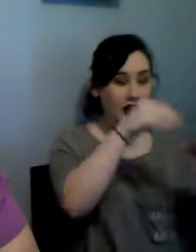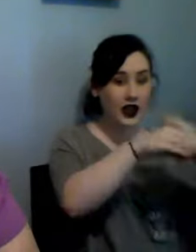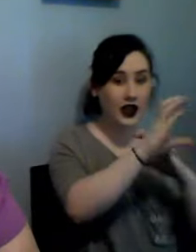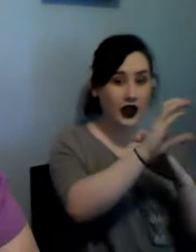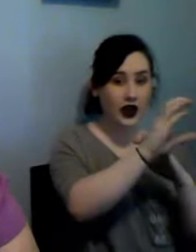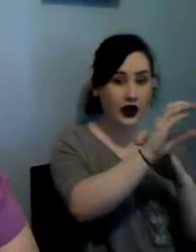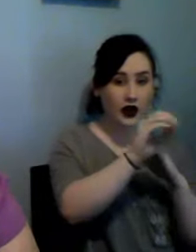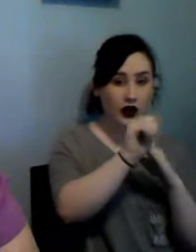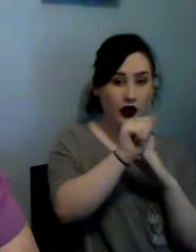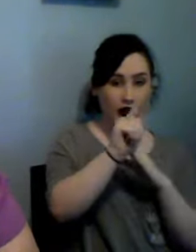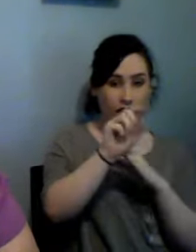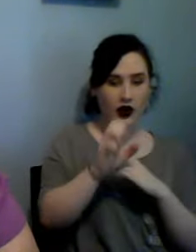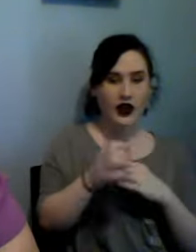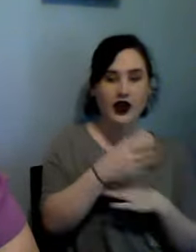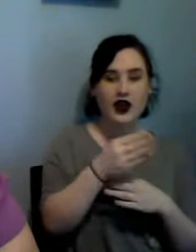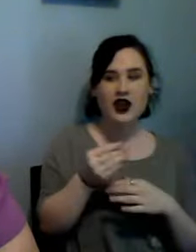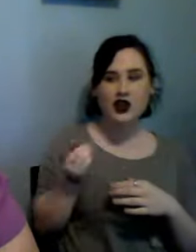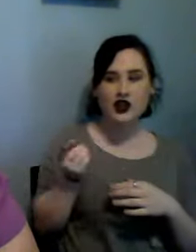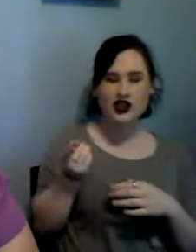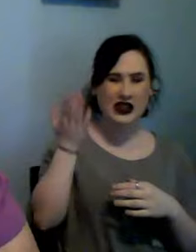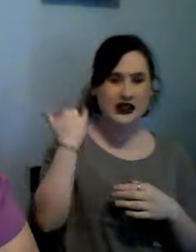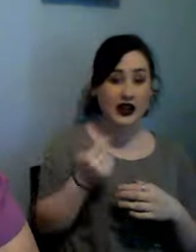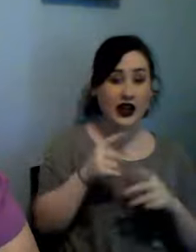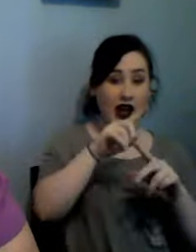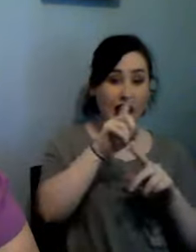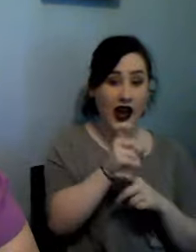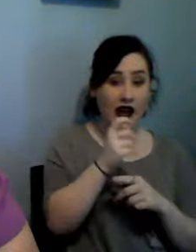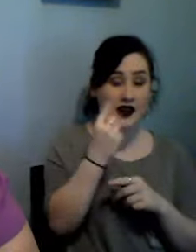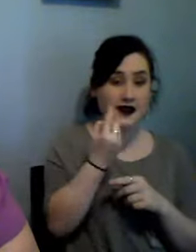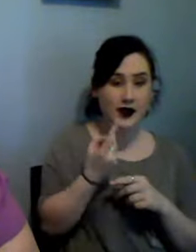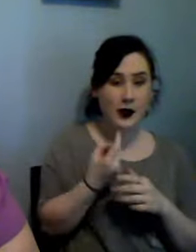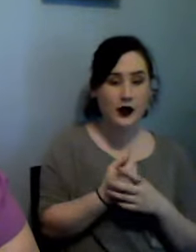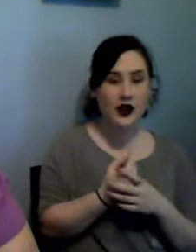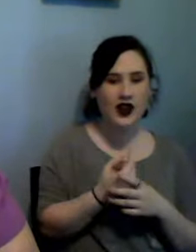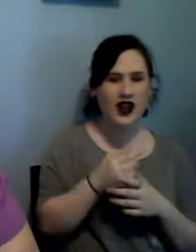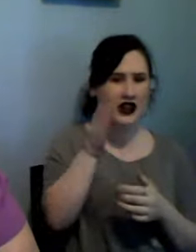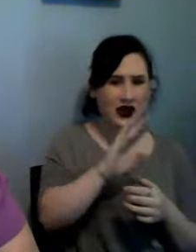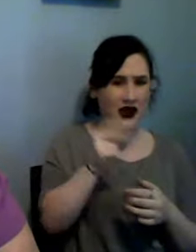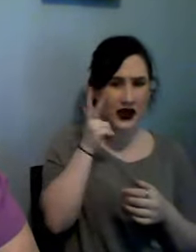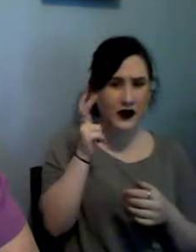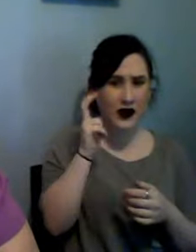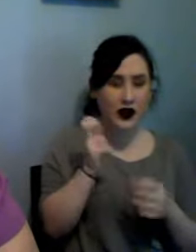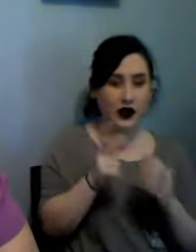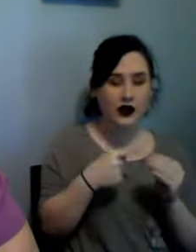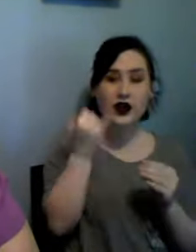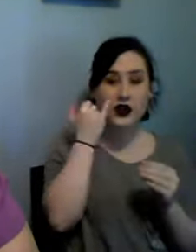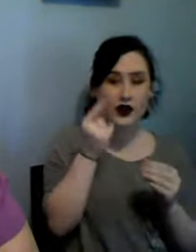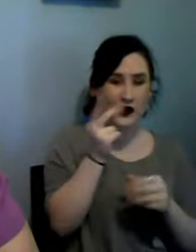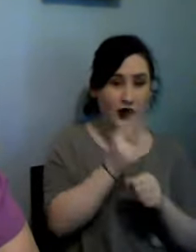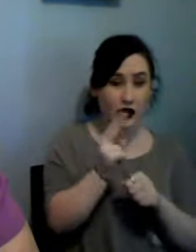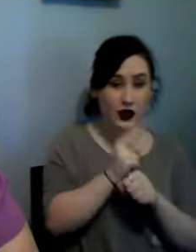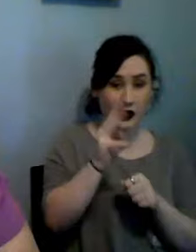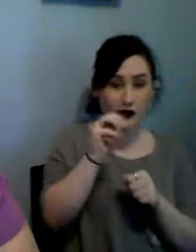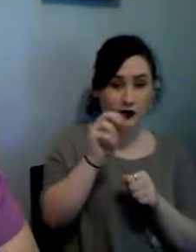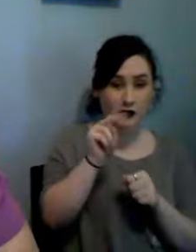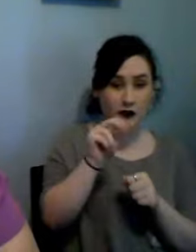never heard of it if you've ever used Monk's cloth could you please let me know how it worked out